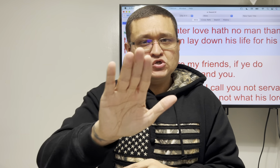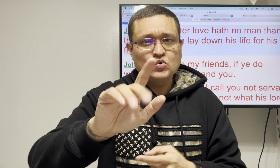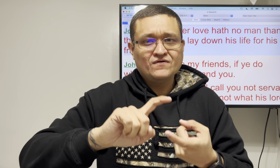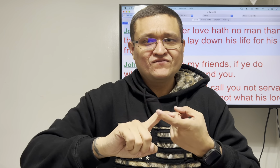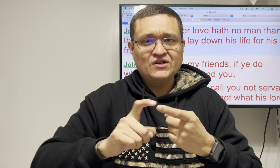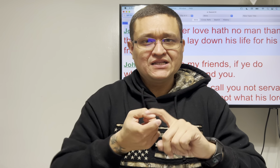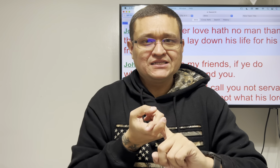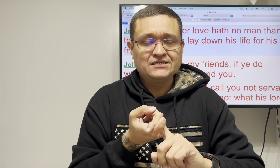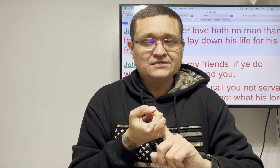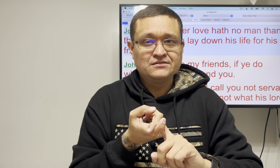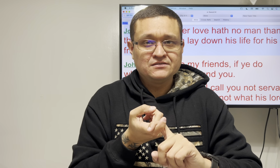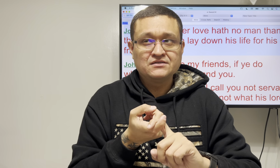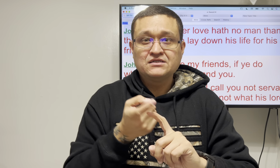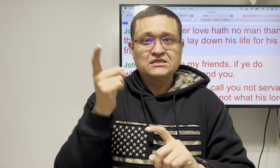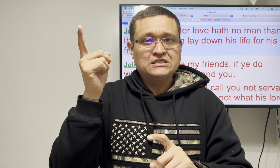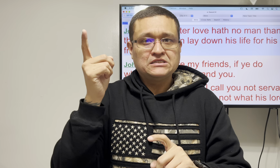that a man laid down his life for his friends